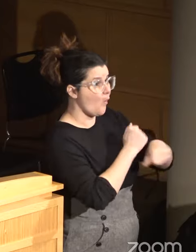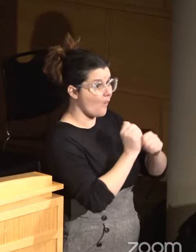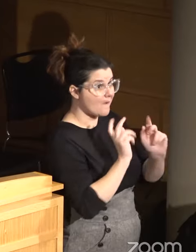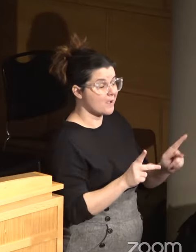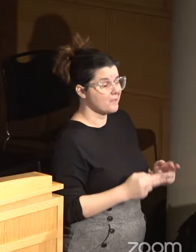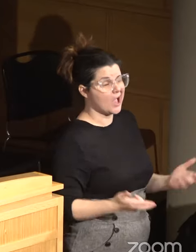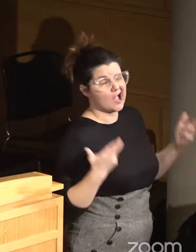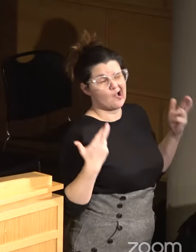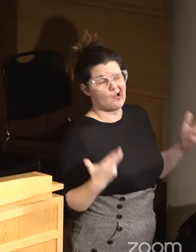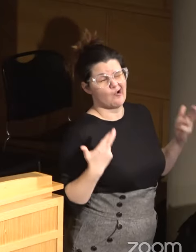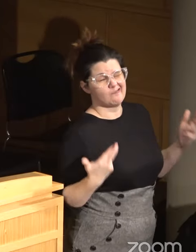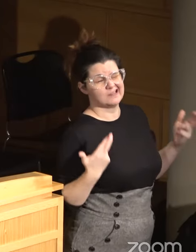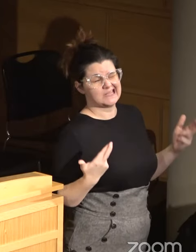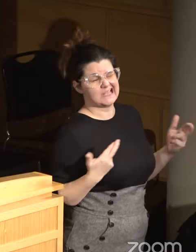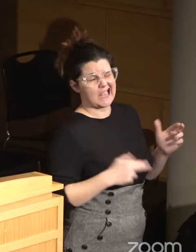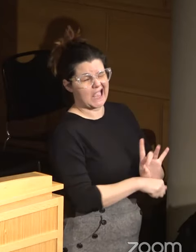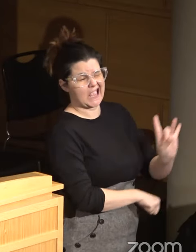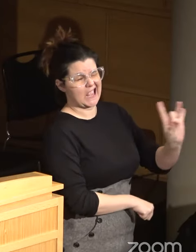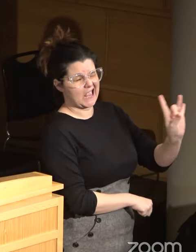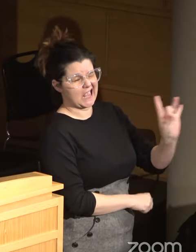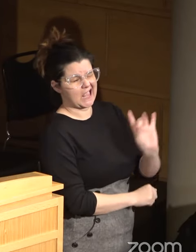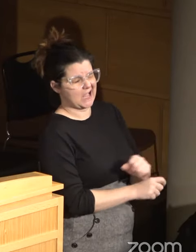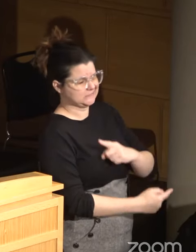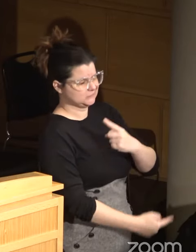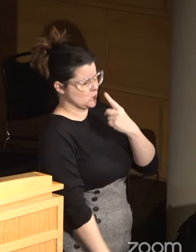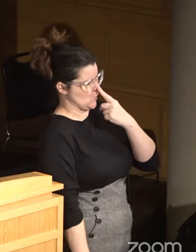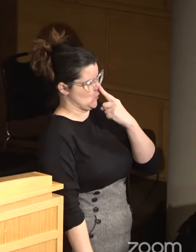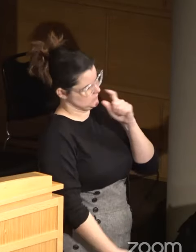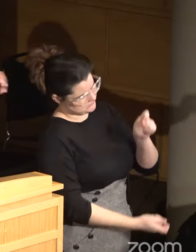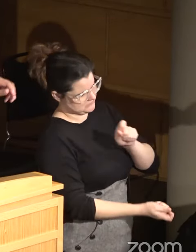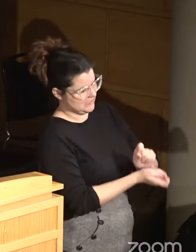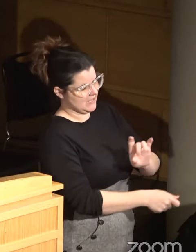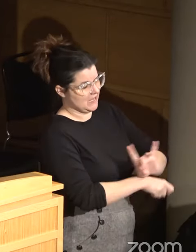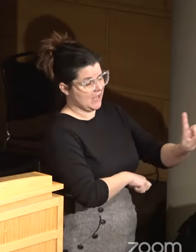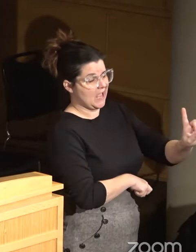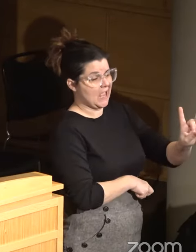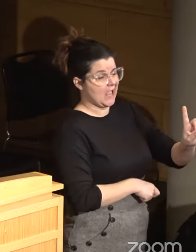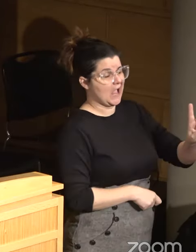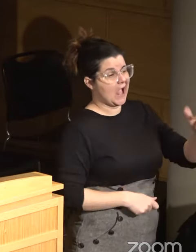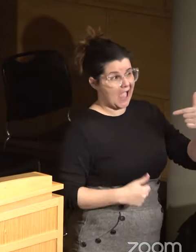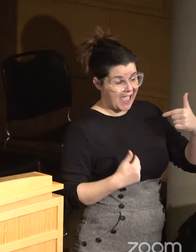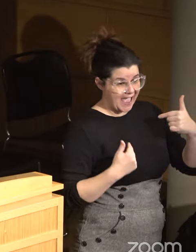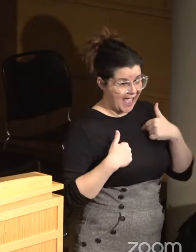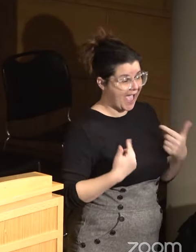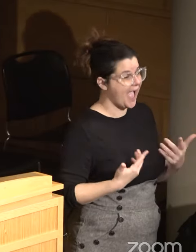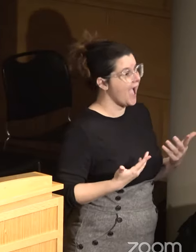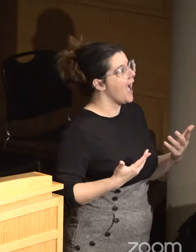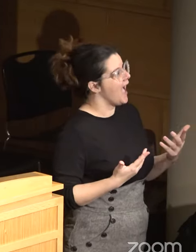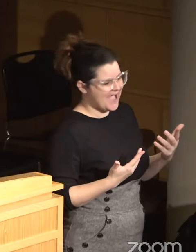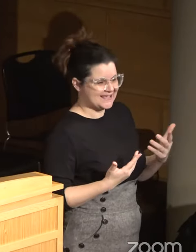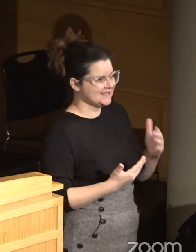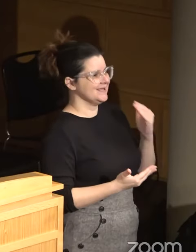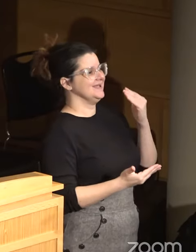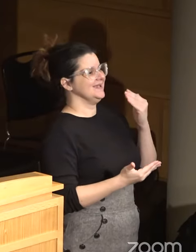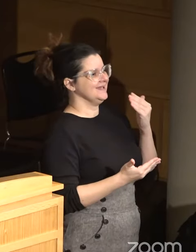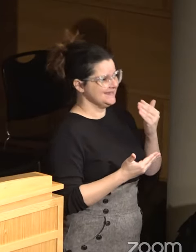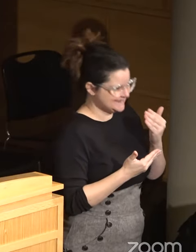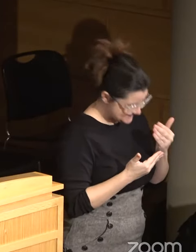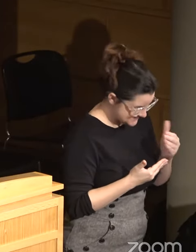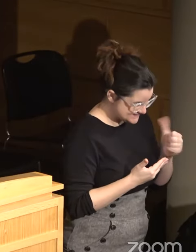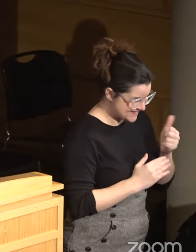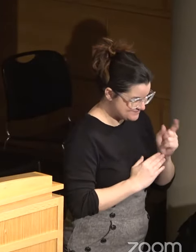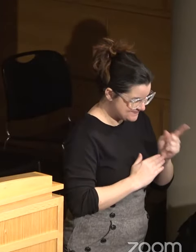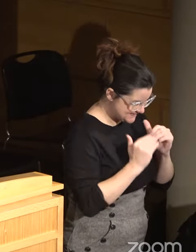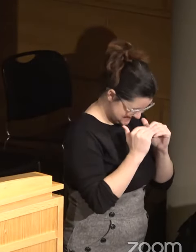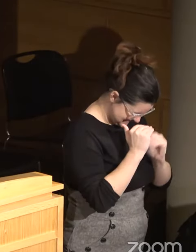hopefully, at 8 p.m. on the dot. And I think I have gotten myself right in under that 10